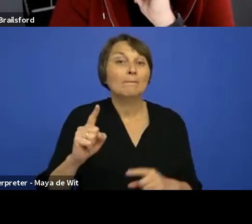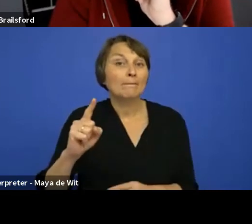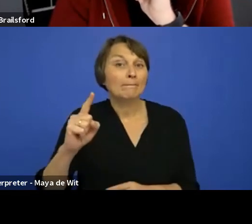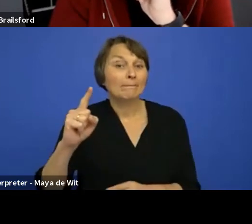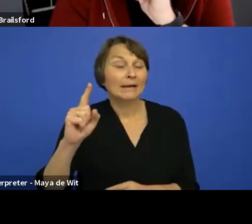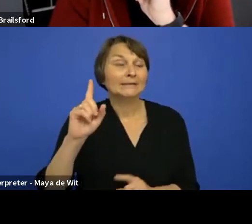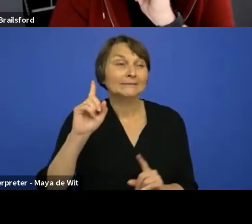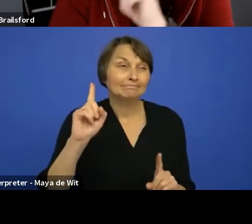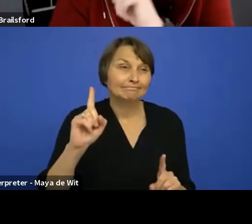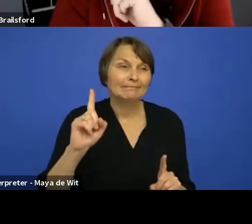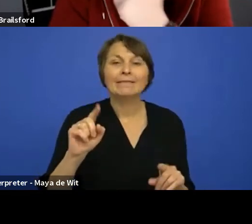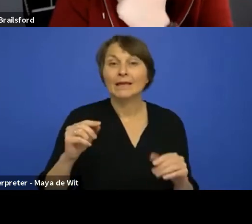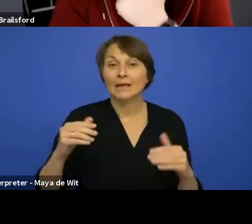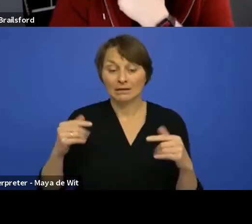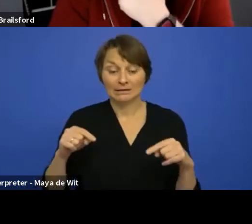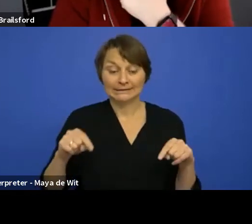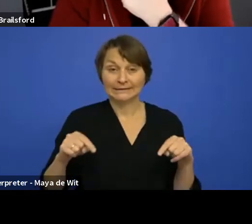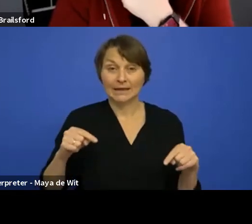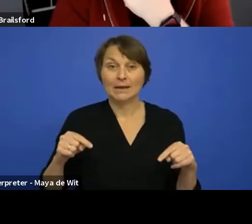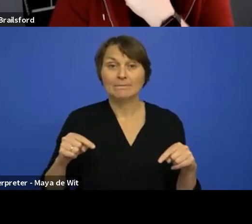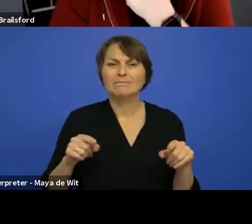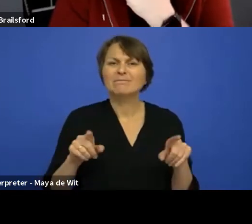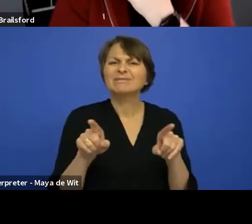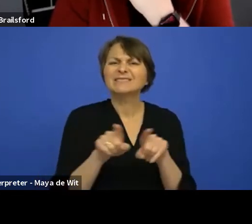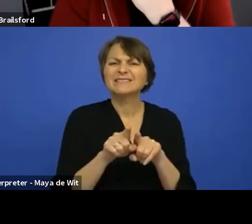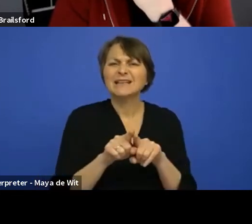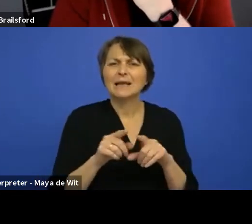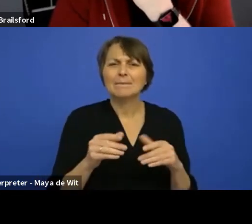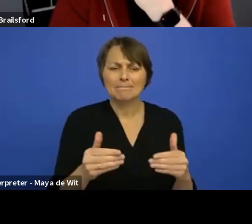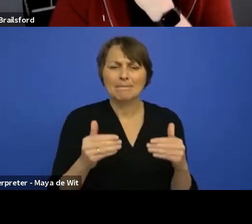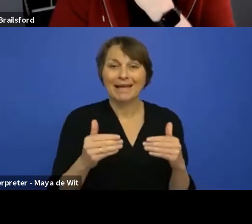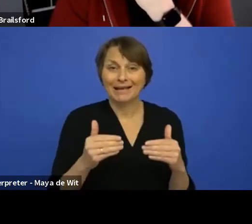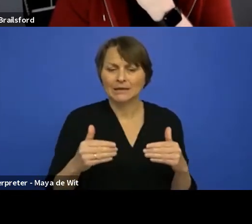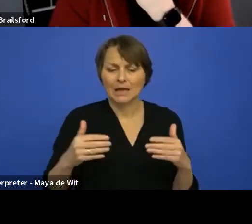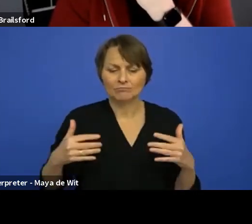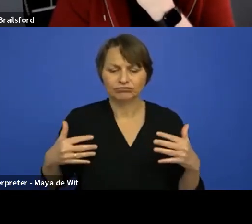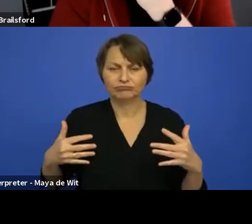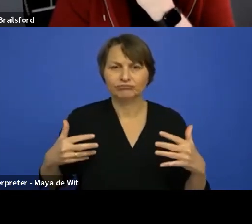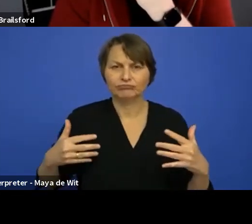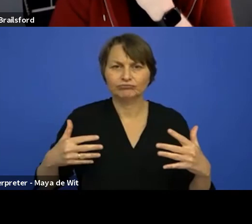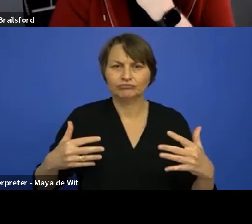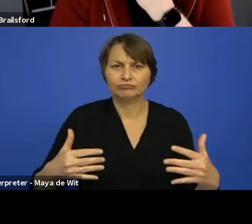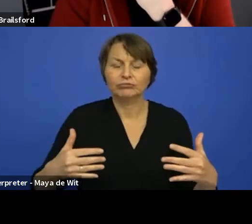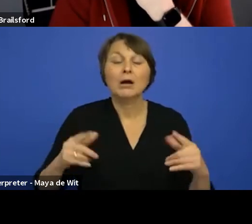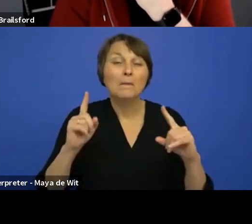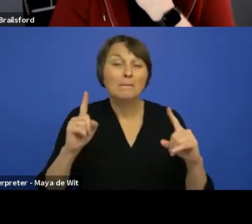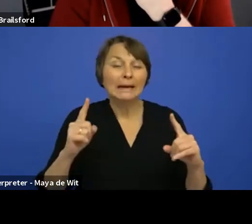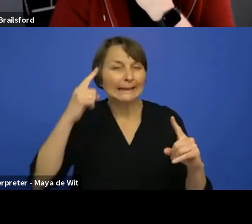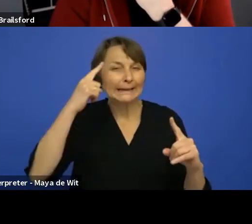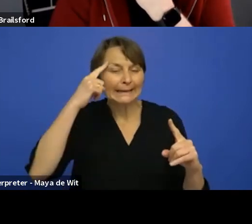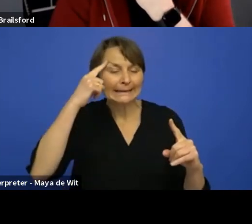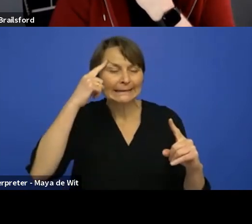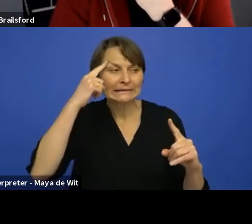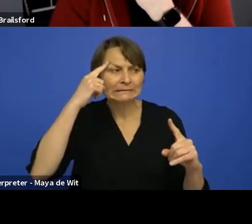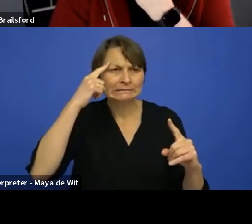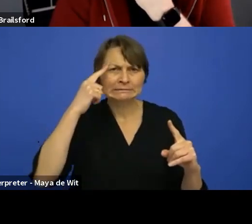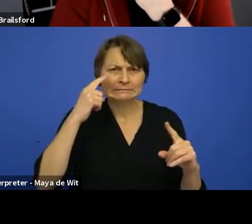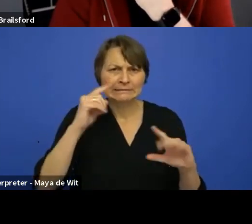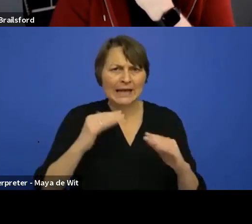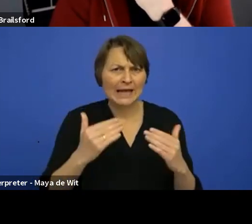both on the same packet back end. But then when we started thinking some more about how that would be in, in practice, that would mean that most